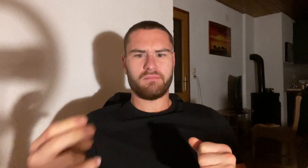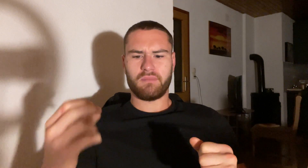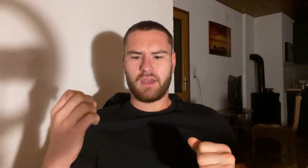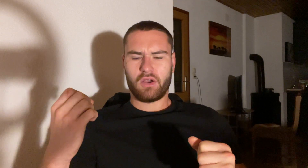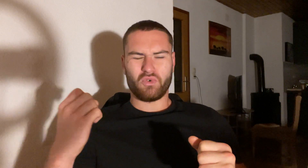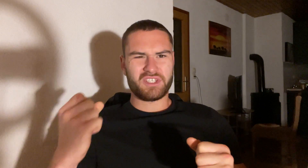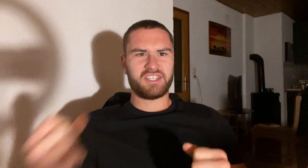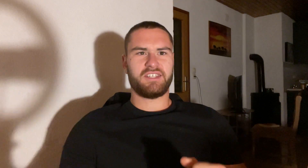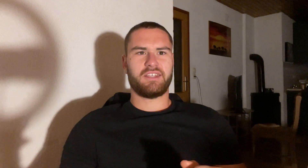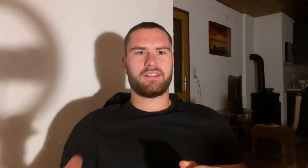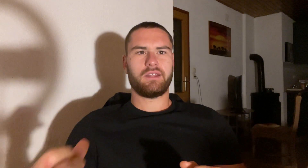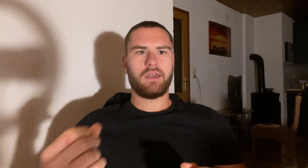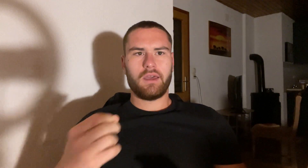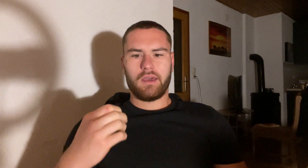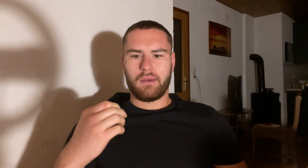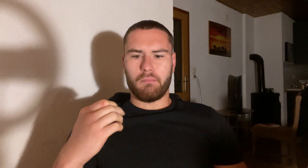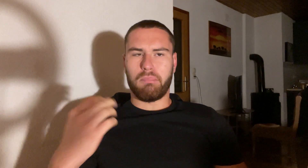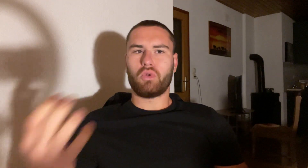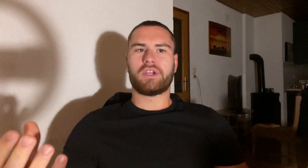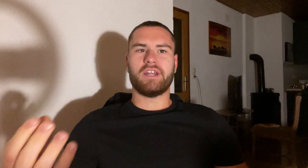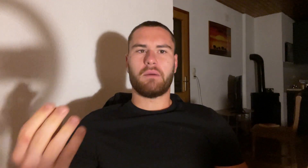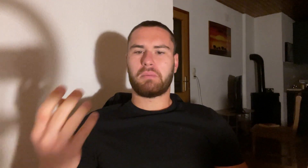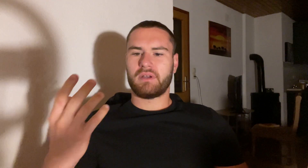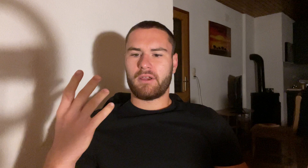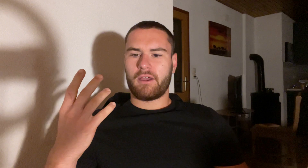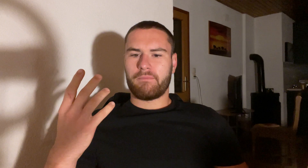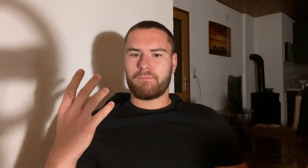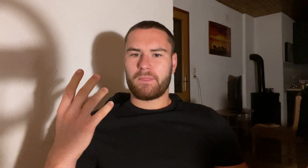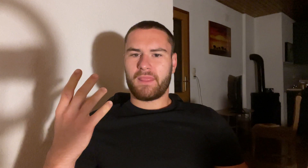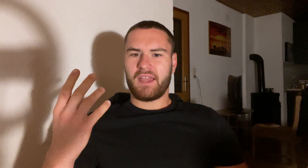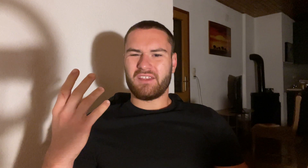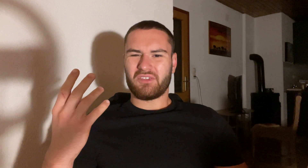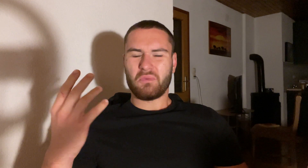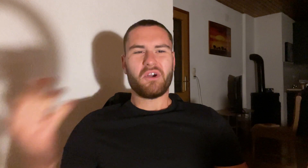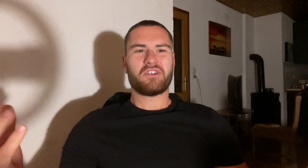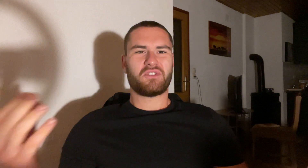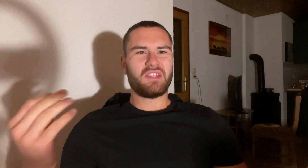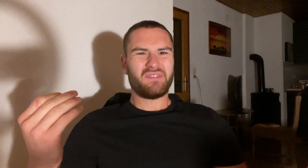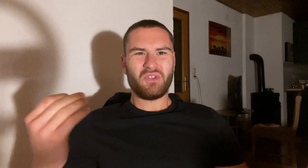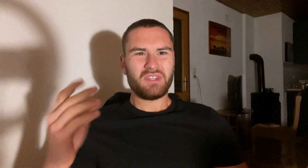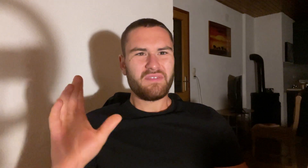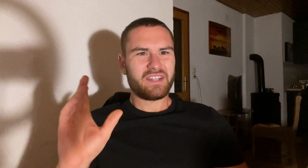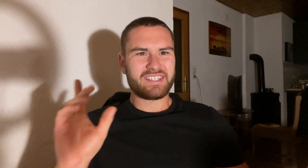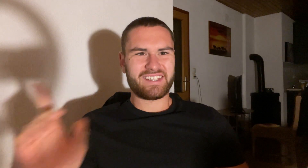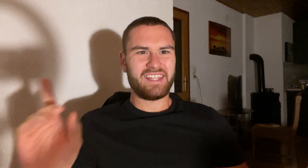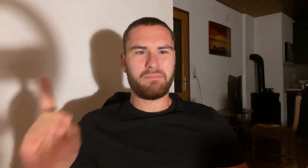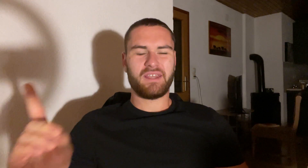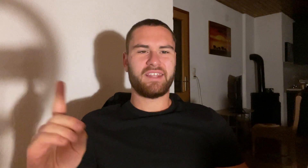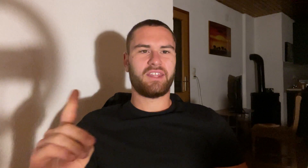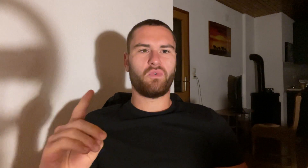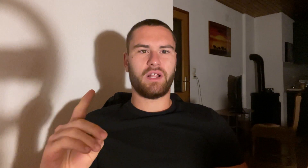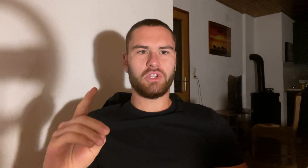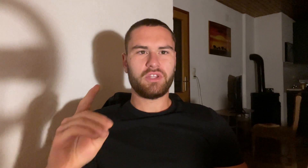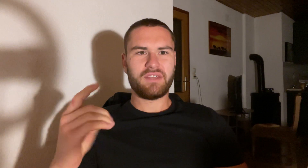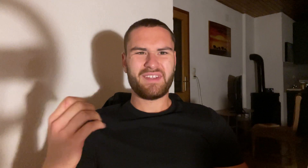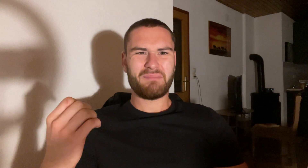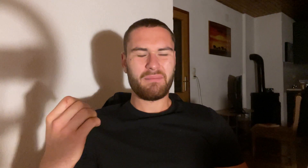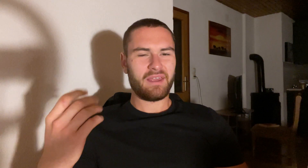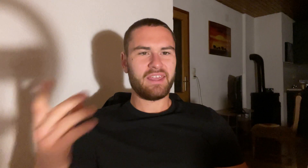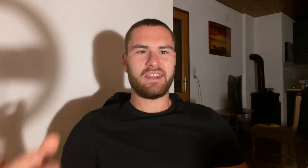consistently, bulking up, and to be honest, not even sleeping that well, not even maybe eating